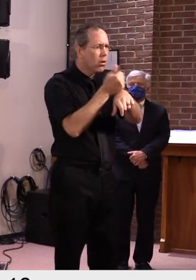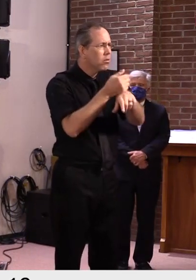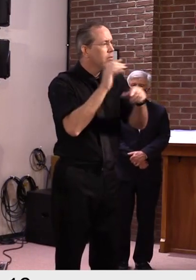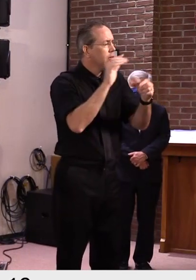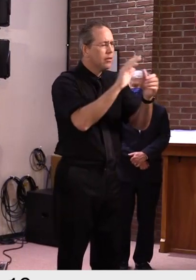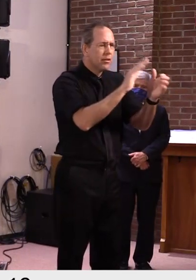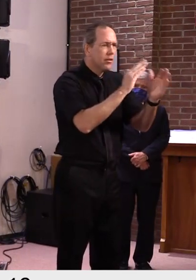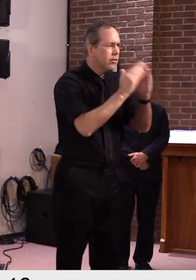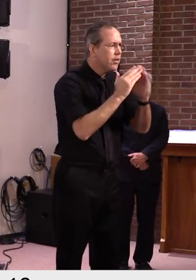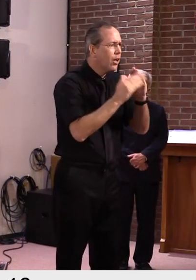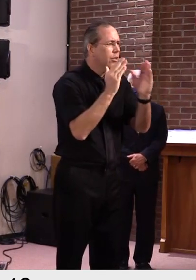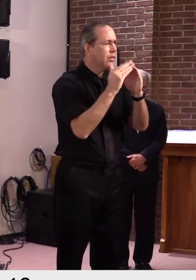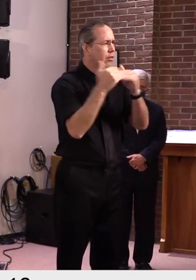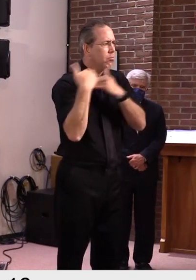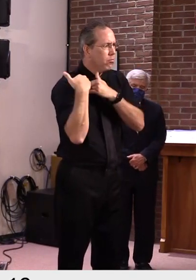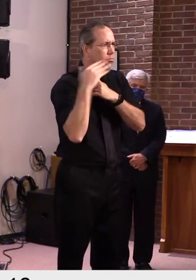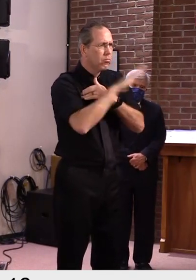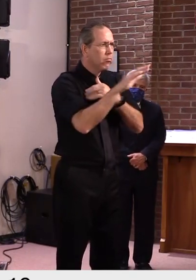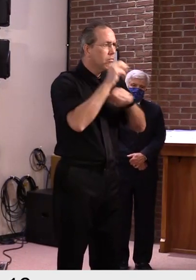Okay. Thank you very much.